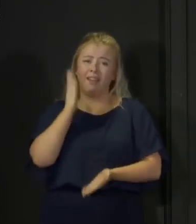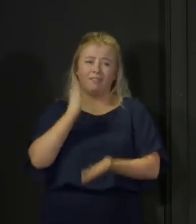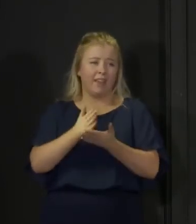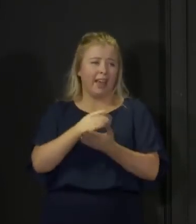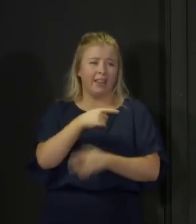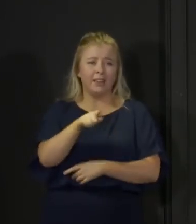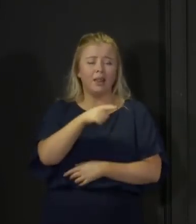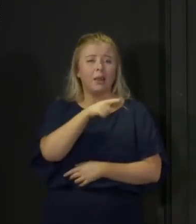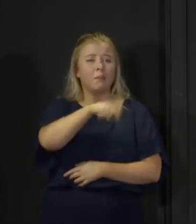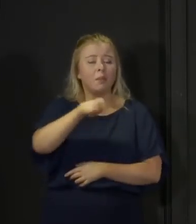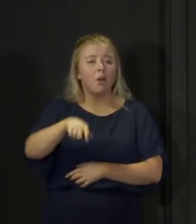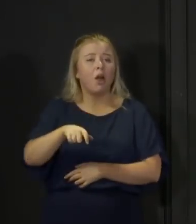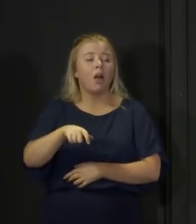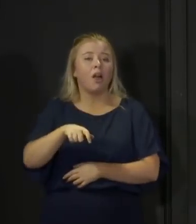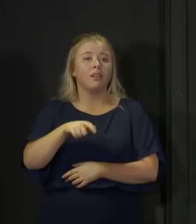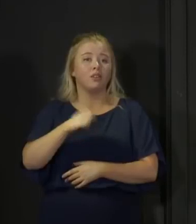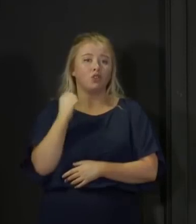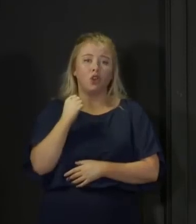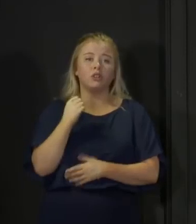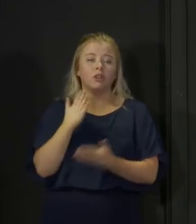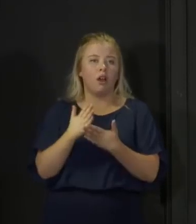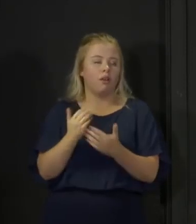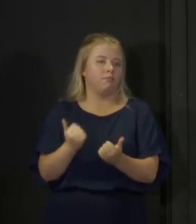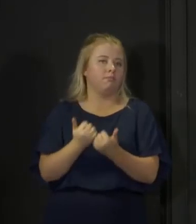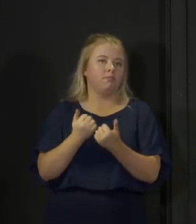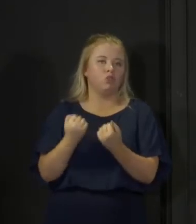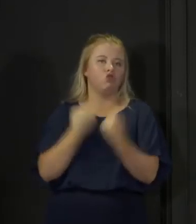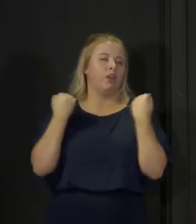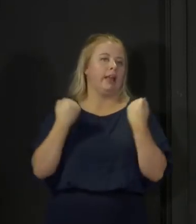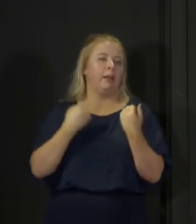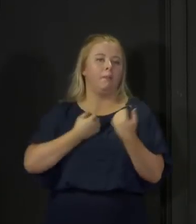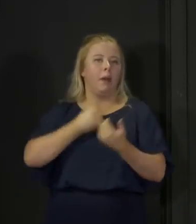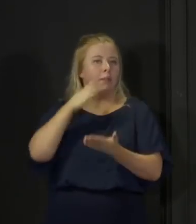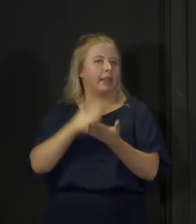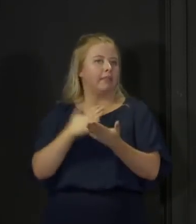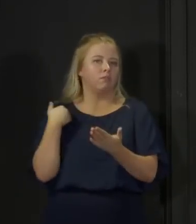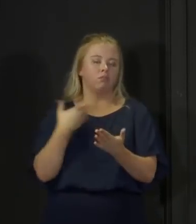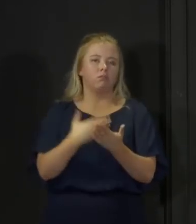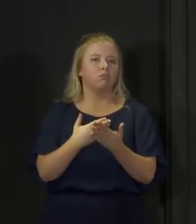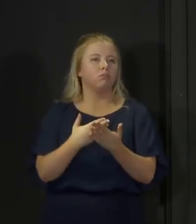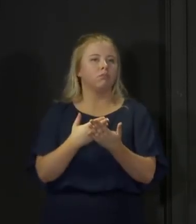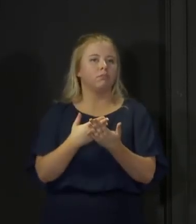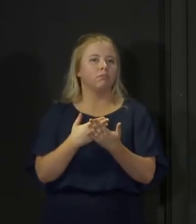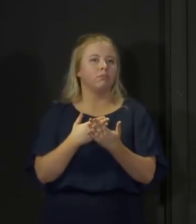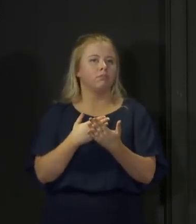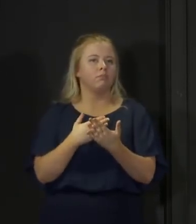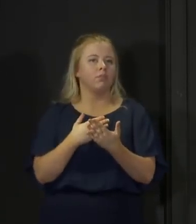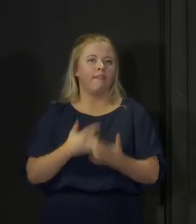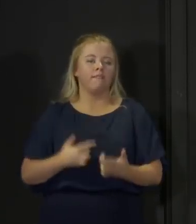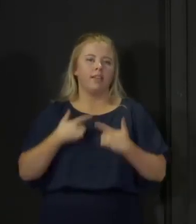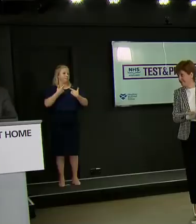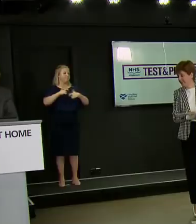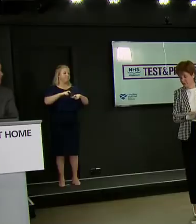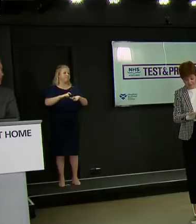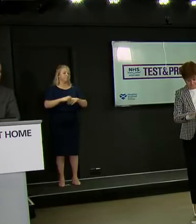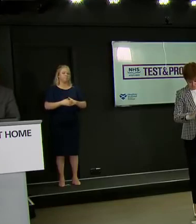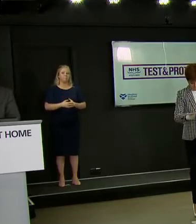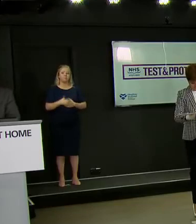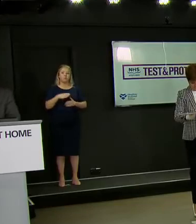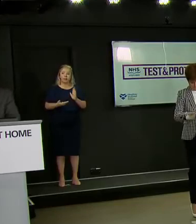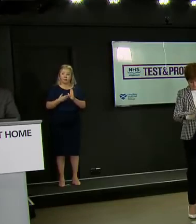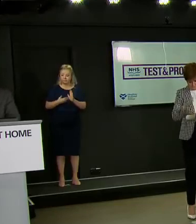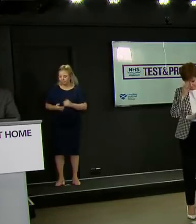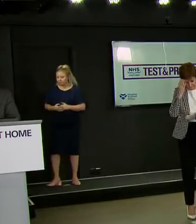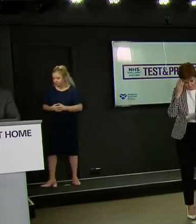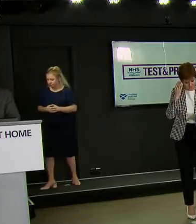reinforced and strengthened in me over the past couple of months then I've got no reason to believe that that will change as we go into the next phase of this I